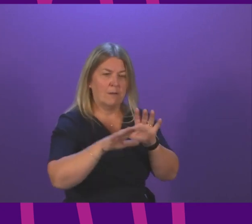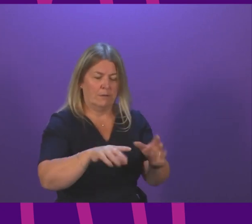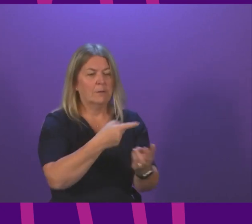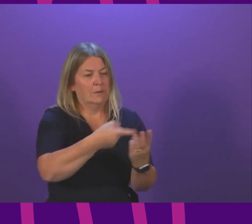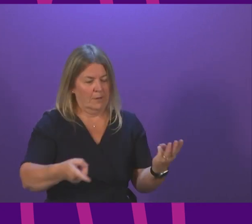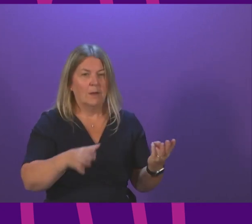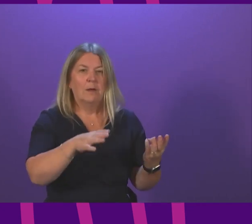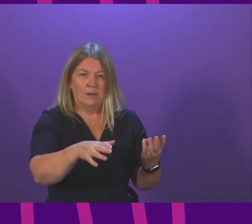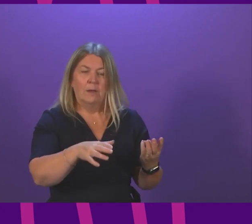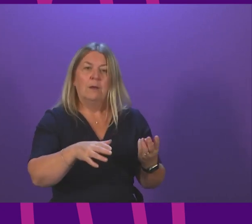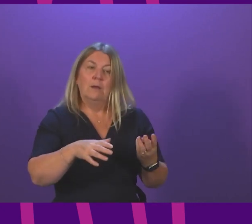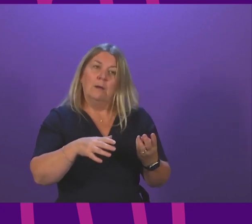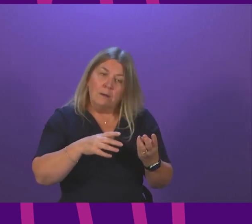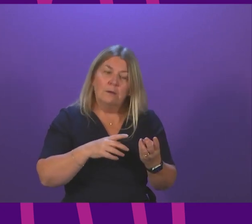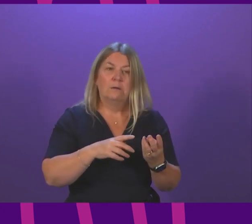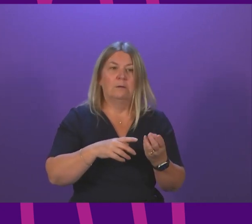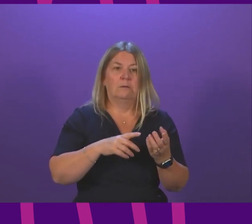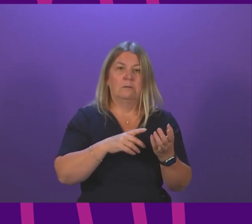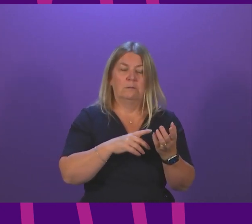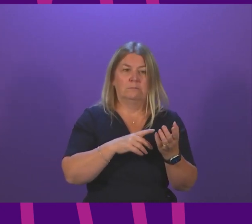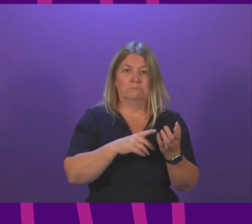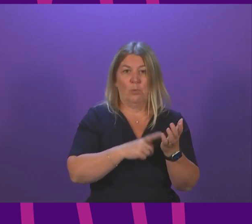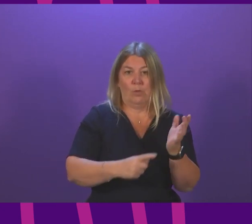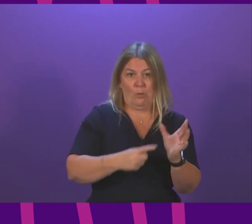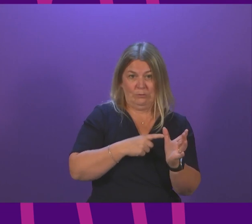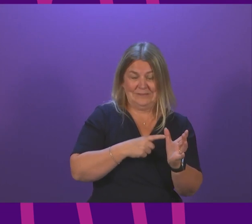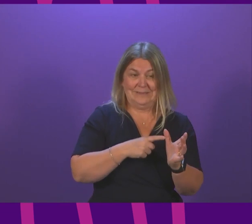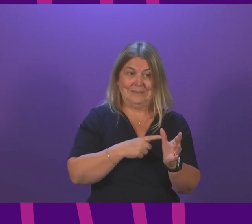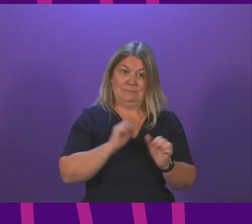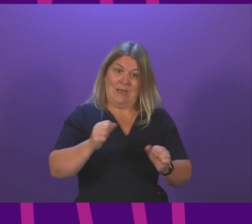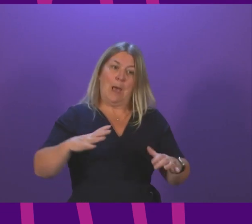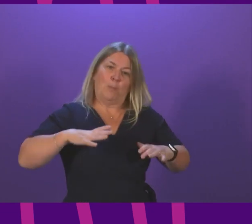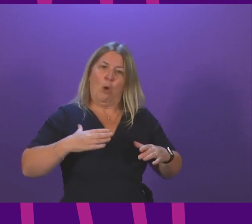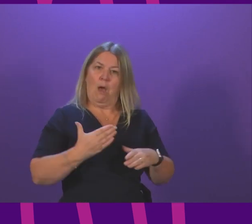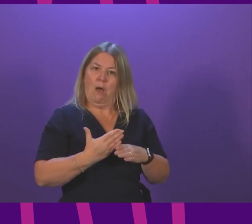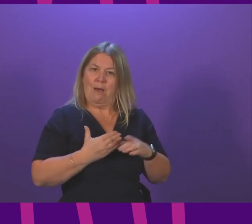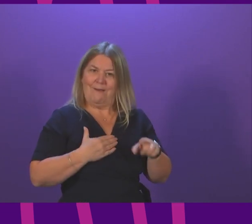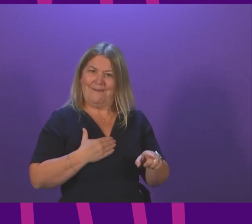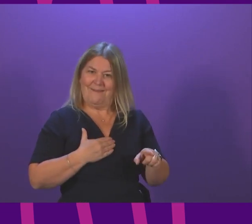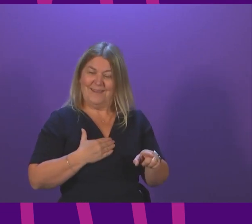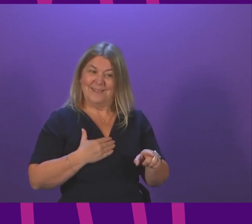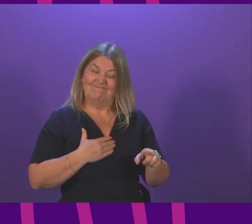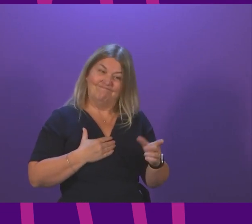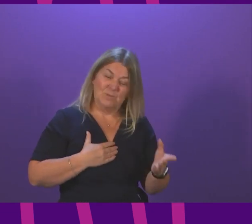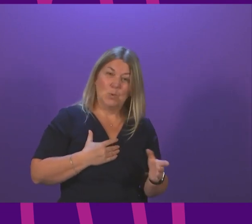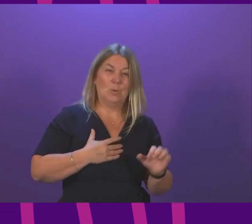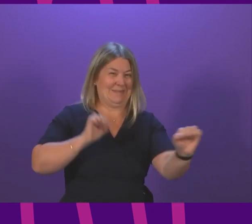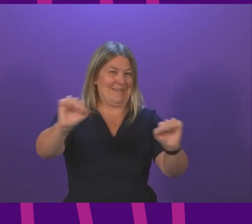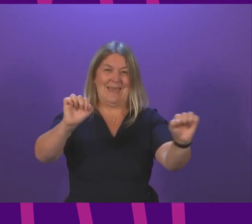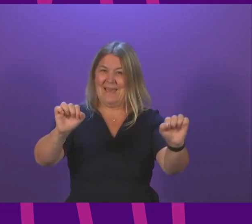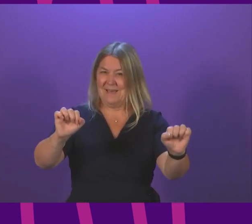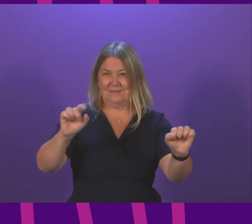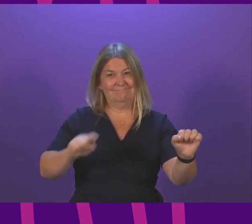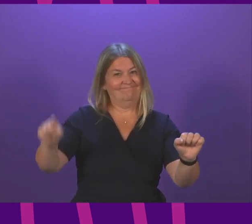obviously local authorities generally are the employers of social care workers so this data is likely to be held mainly by local